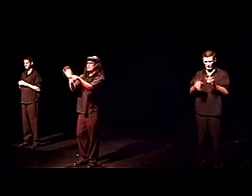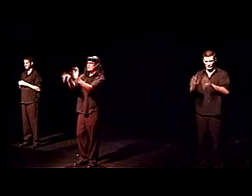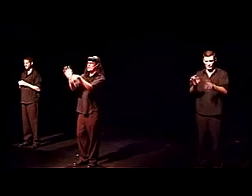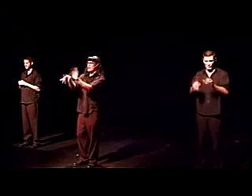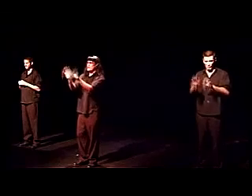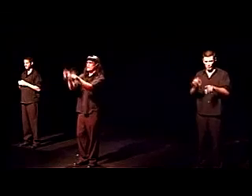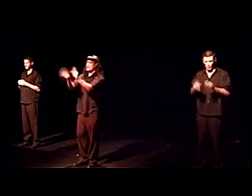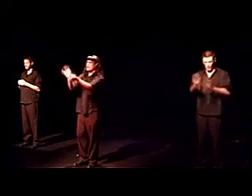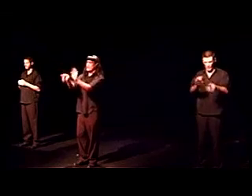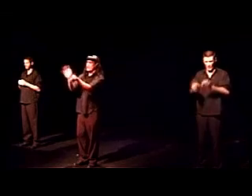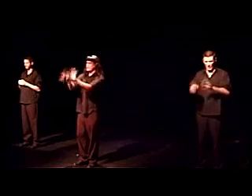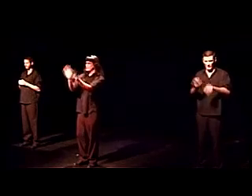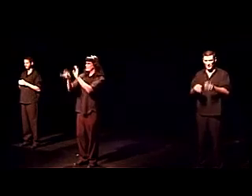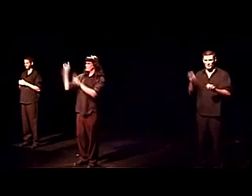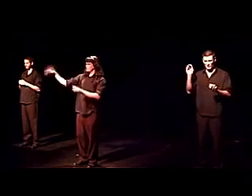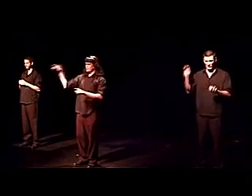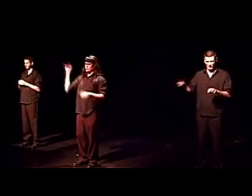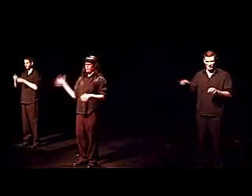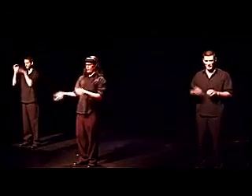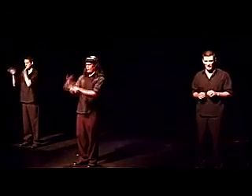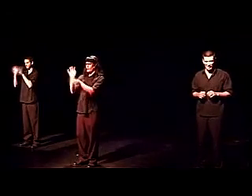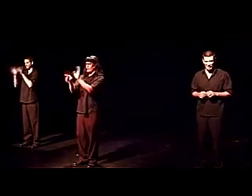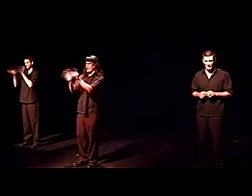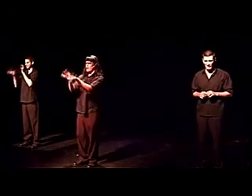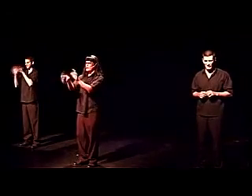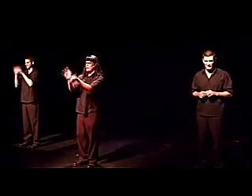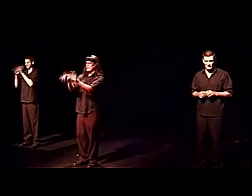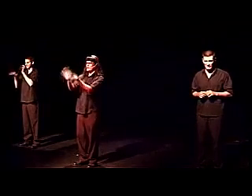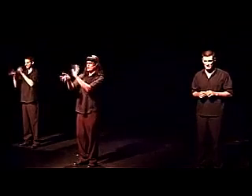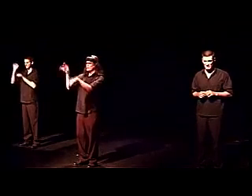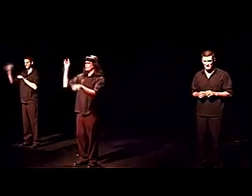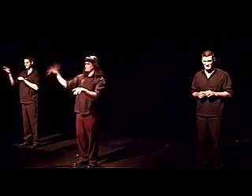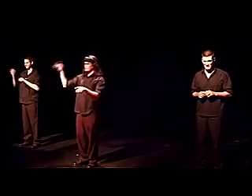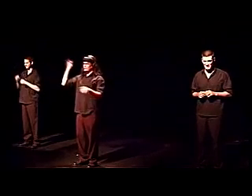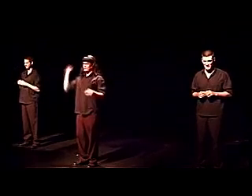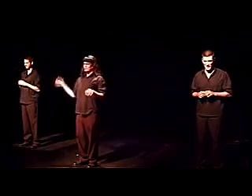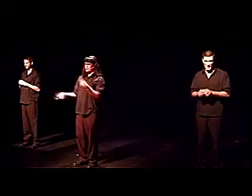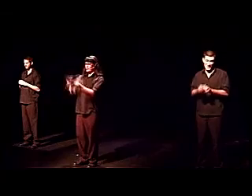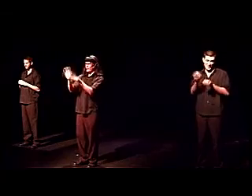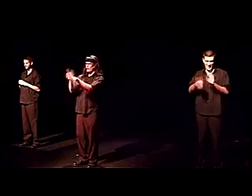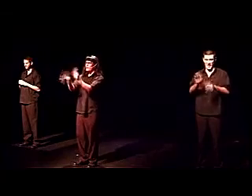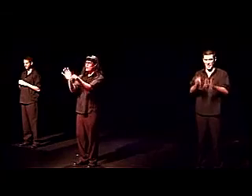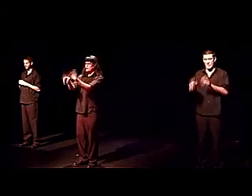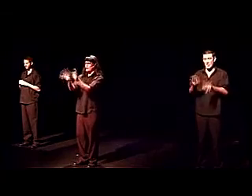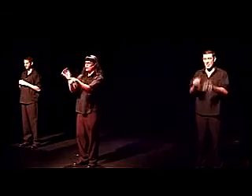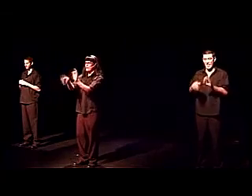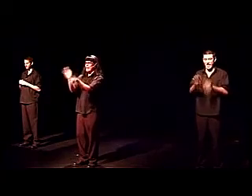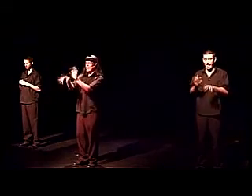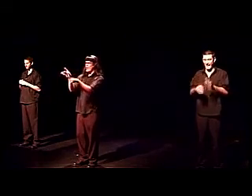Sounds really yummy. you Where are you now? I'm in my bedroom. Do you want to play?